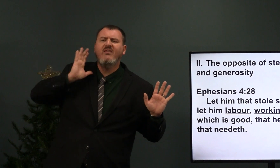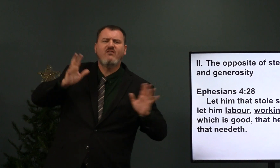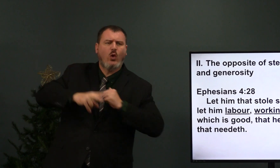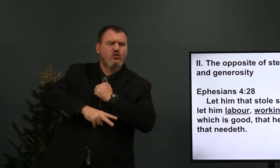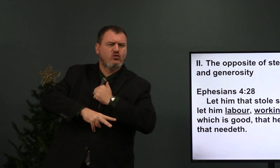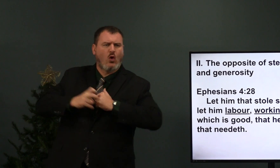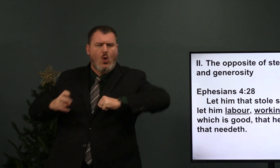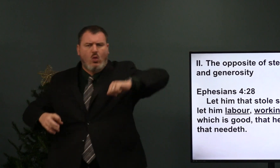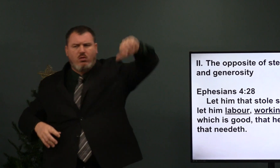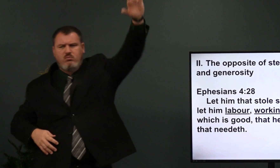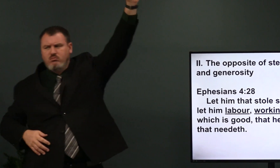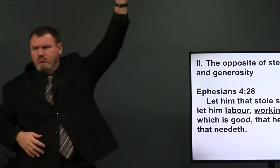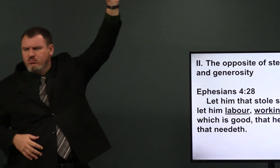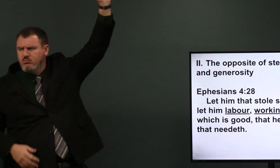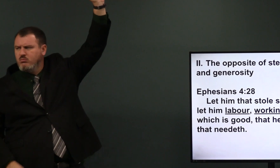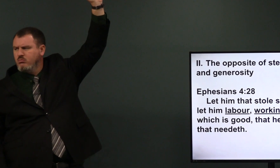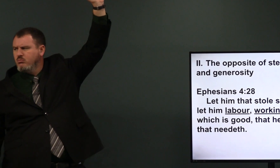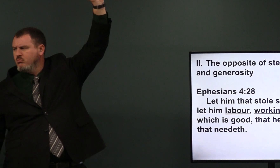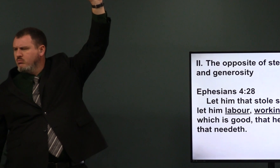Now, who's ever stolen anything before?